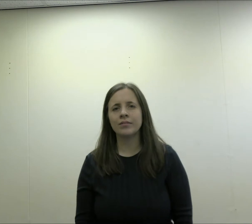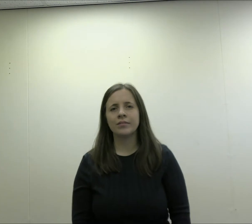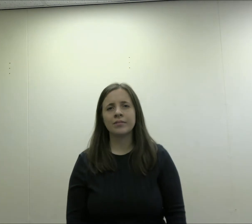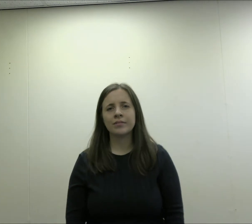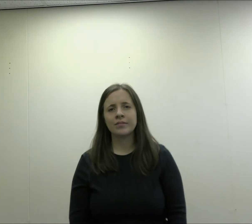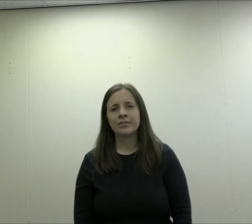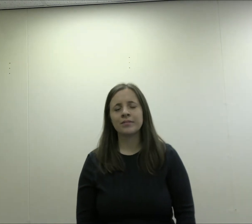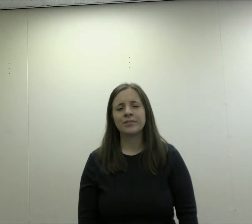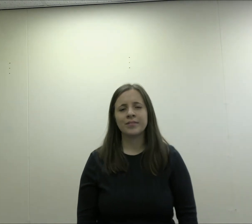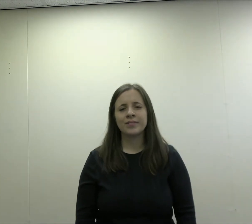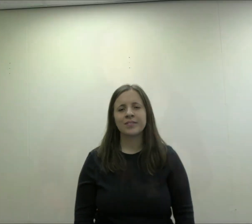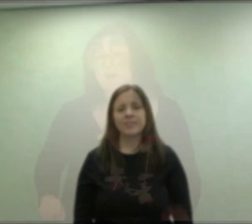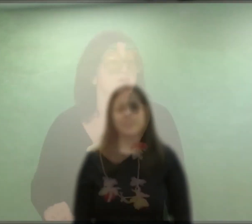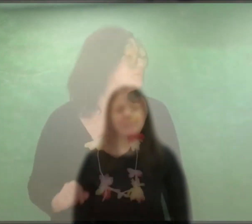I'm sorry, I'm sorry, I'm sorry.